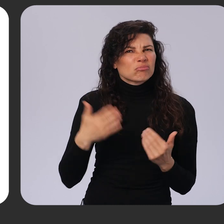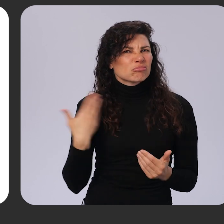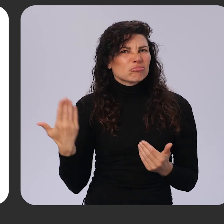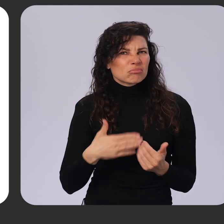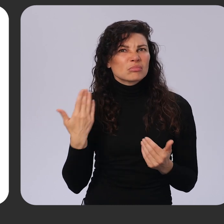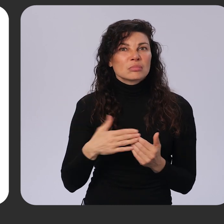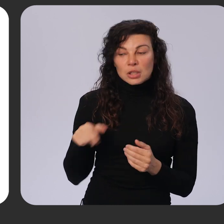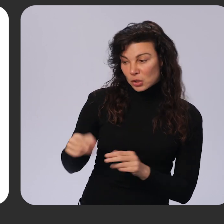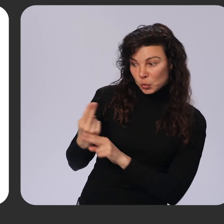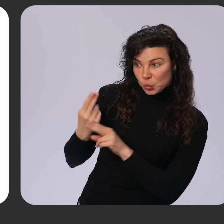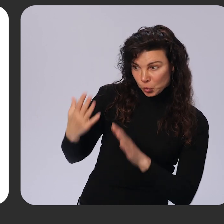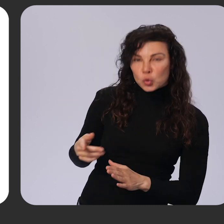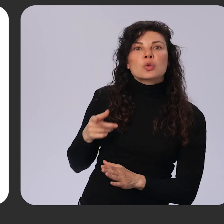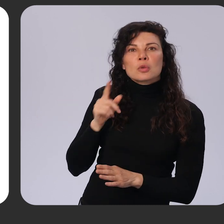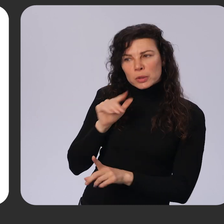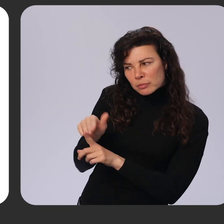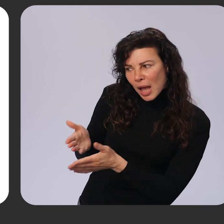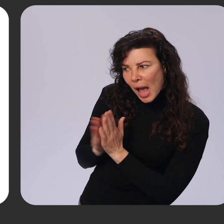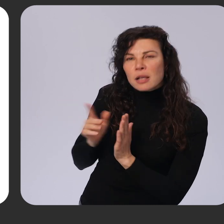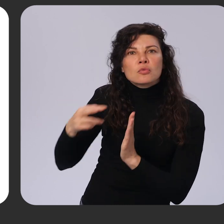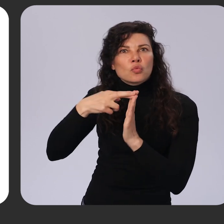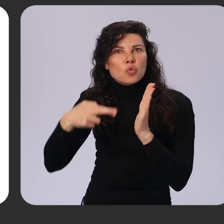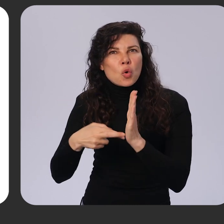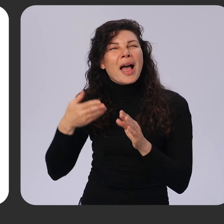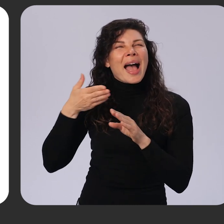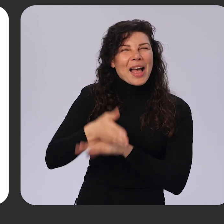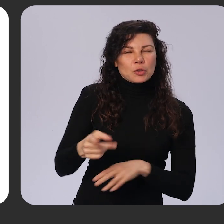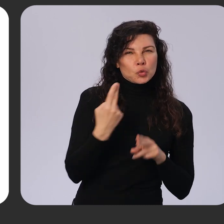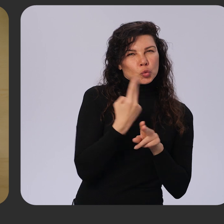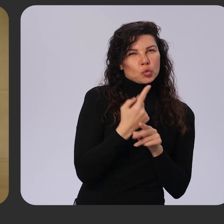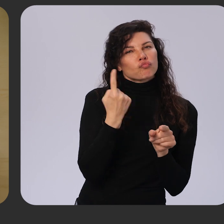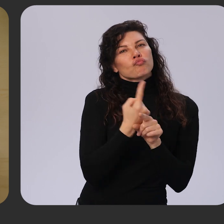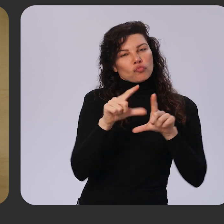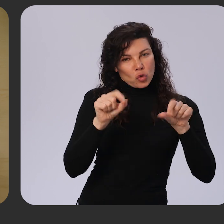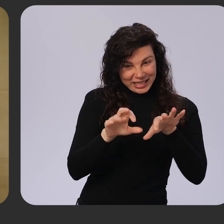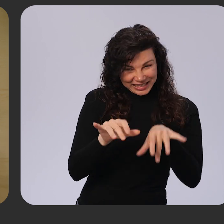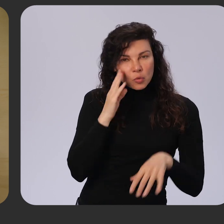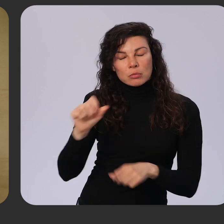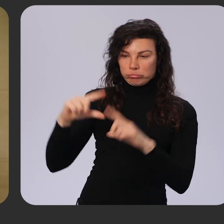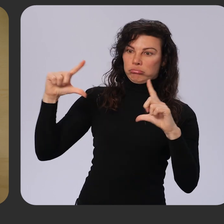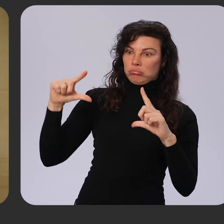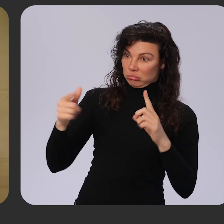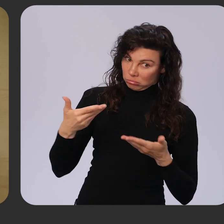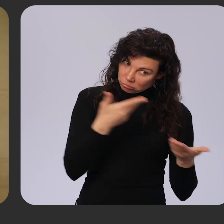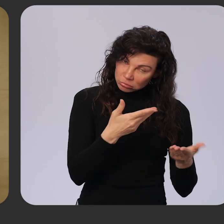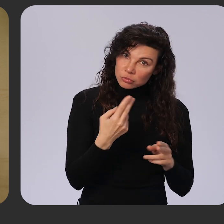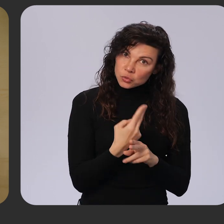are prompted to enroll right after checking out with an eligible card. Finally, we're also making it easier